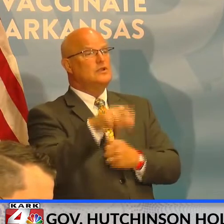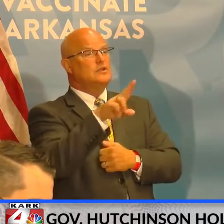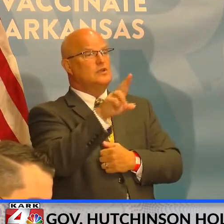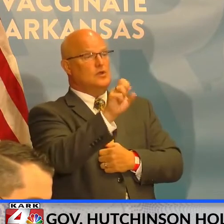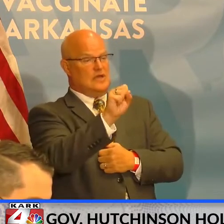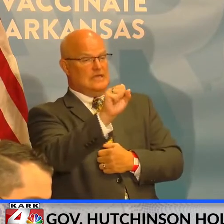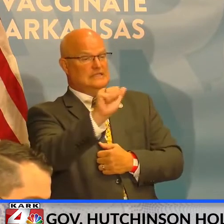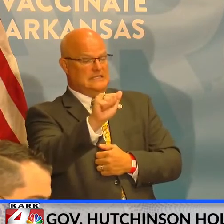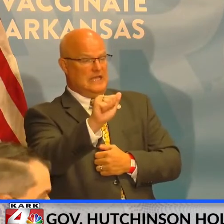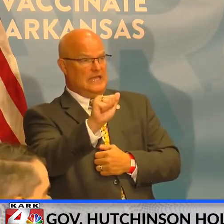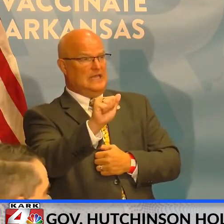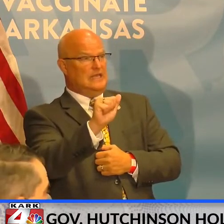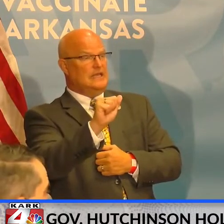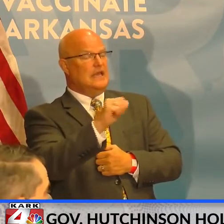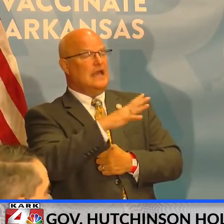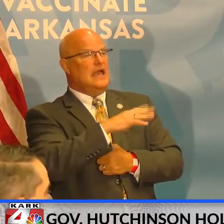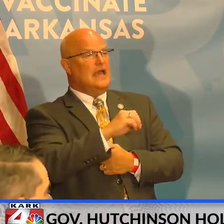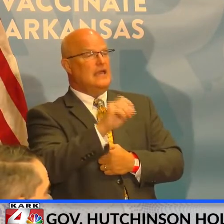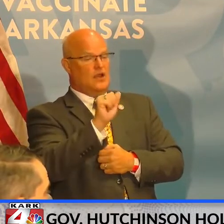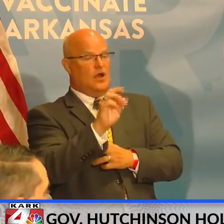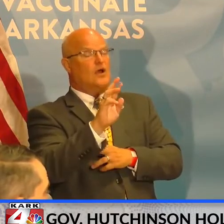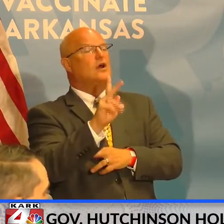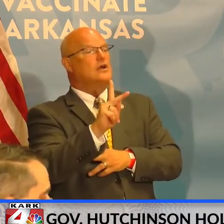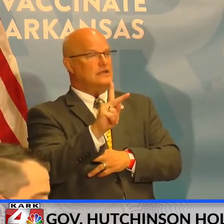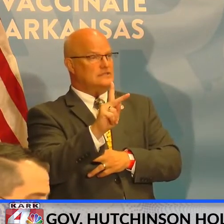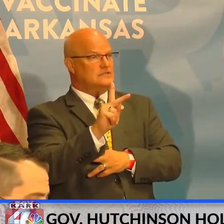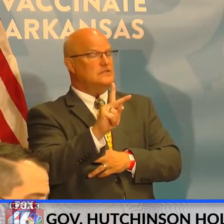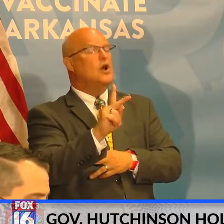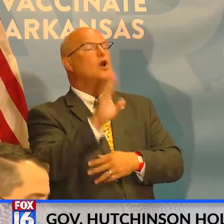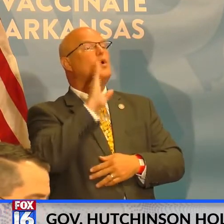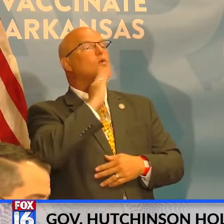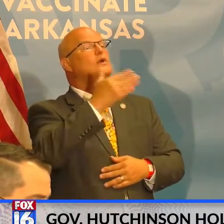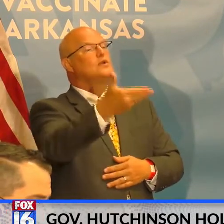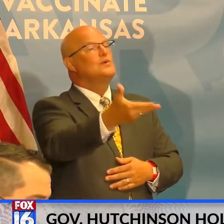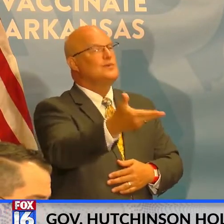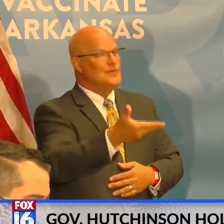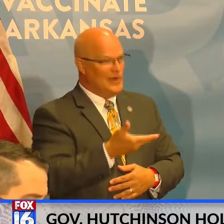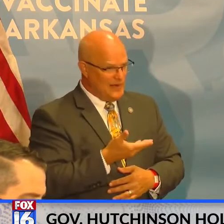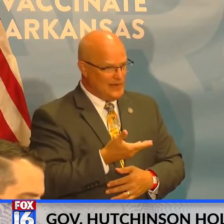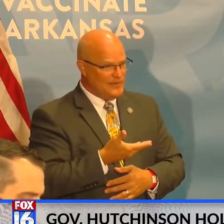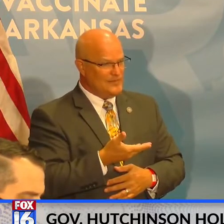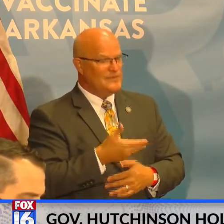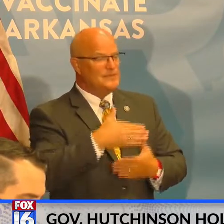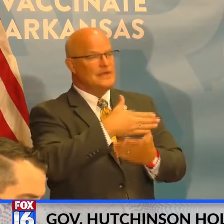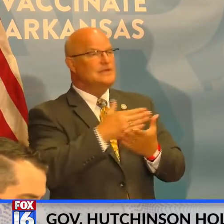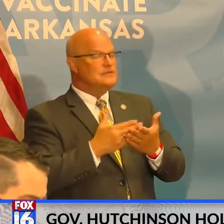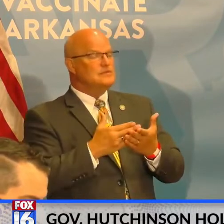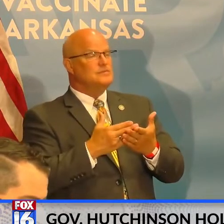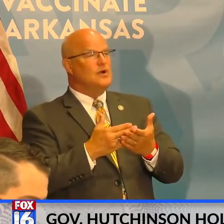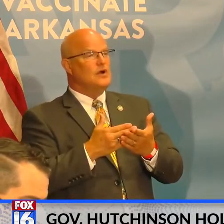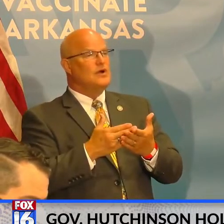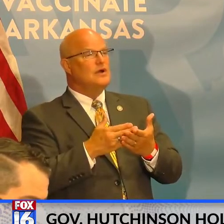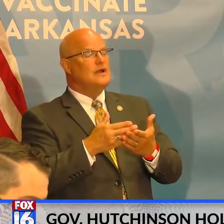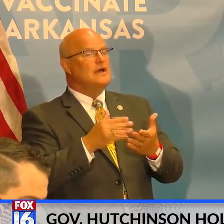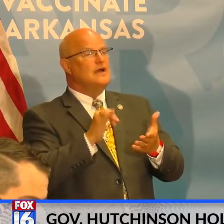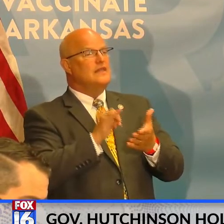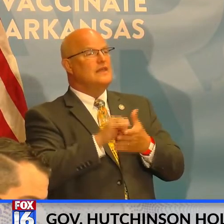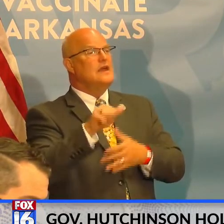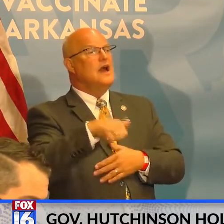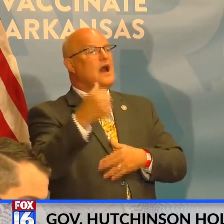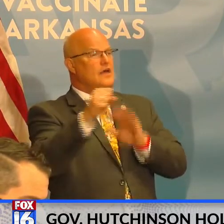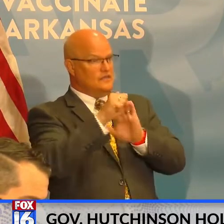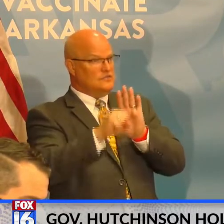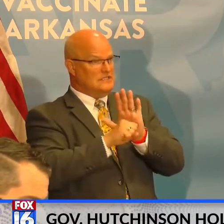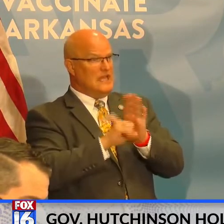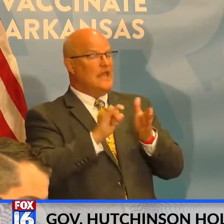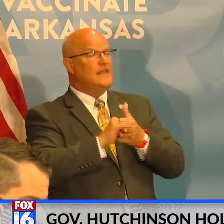America and its mission. And Arkansas would welcome them as part of the other states